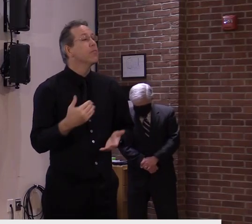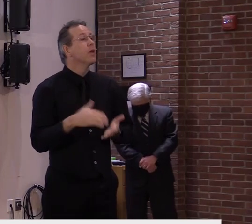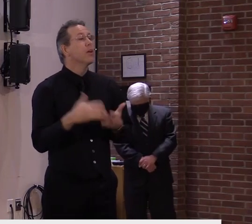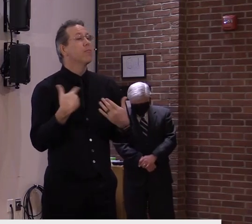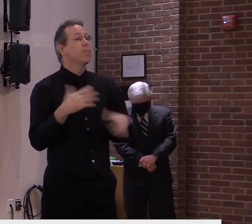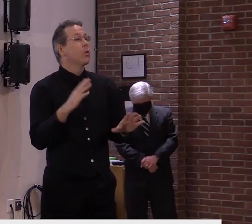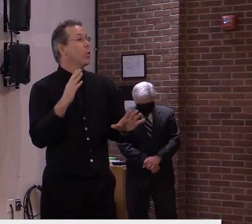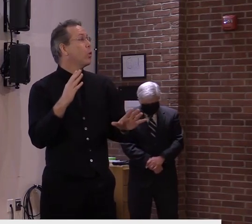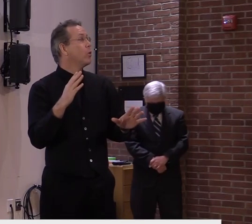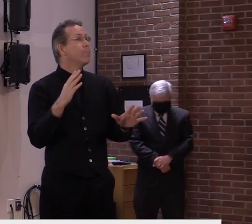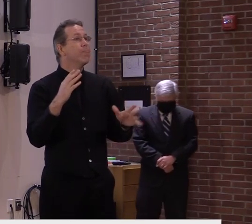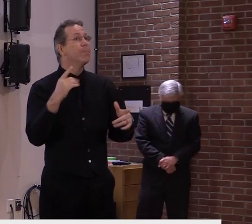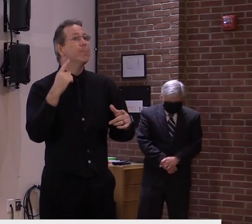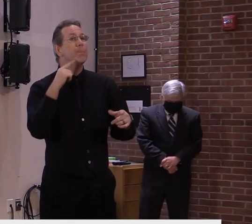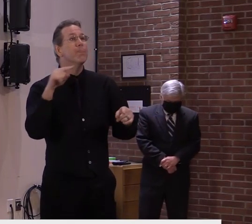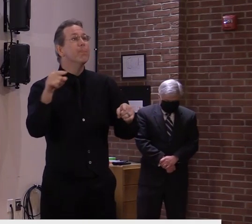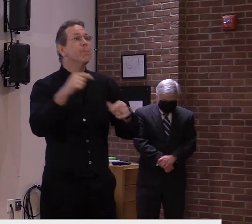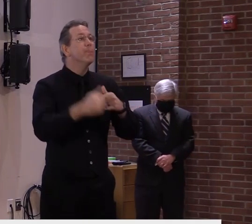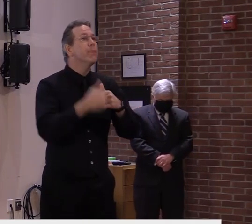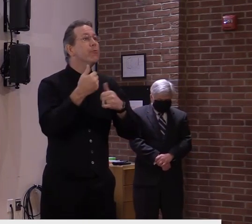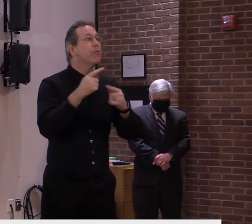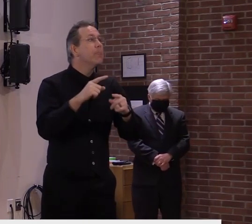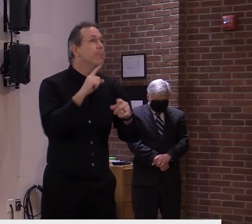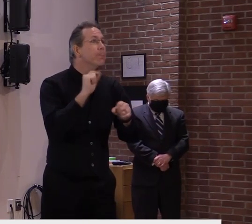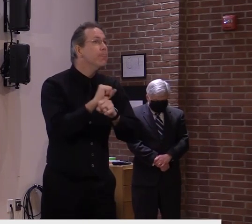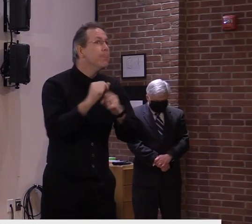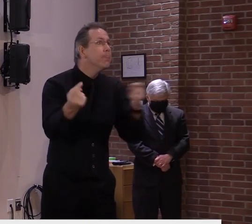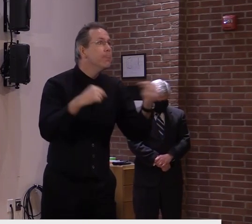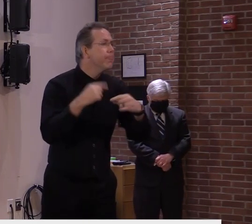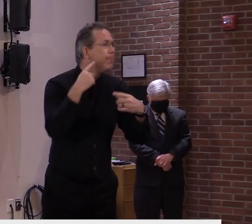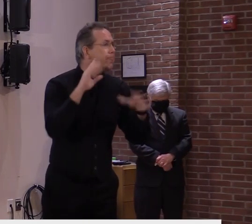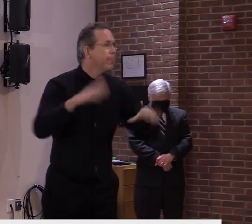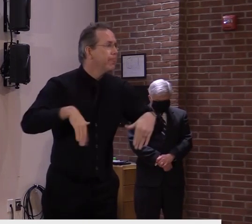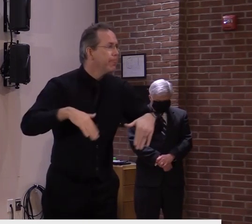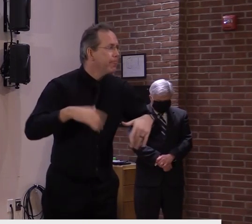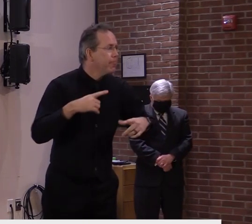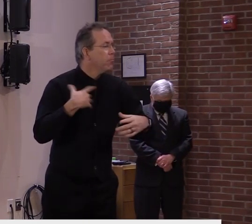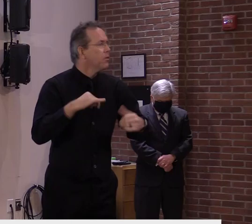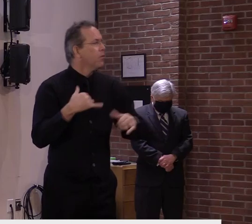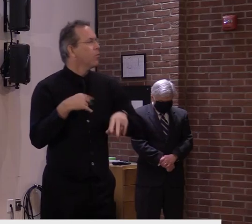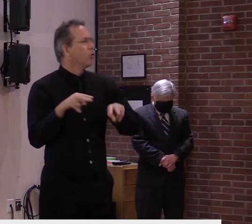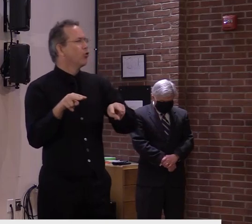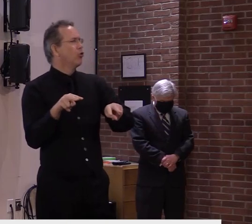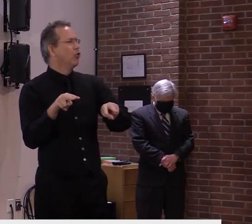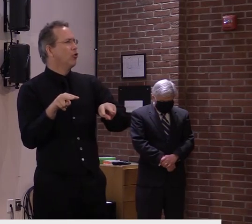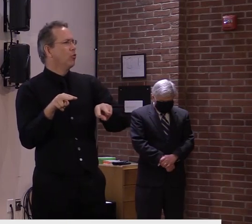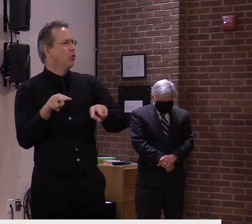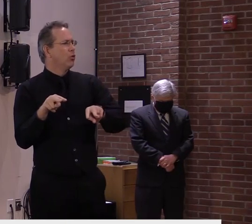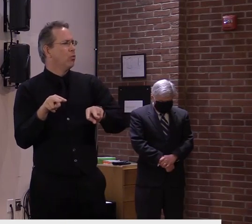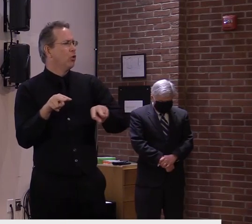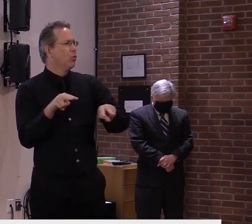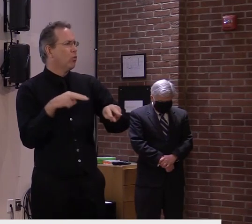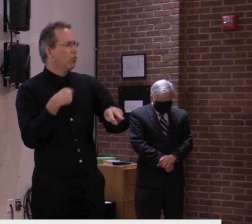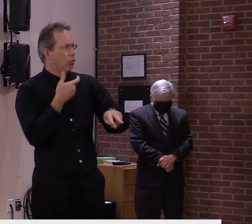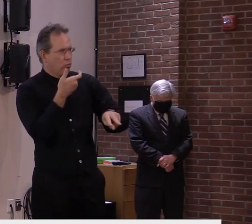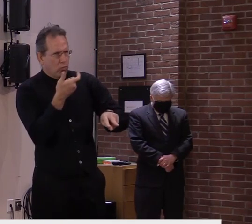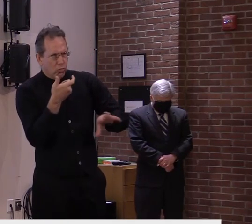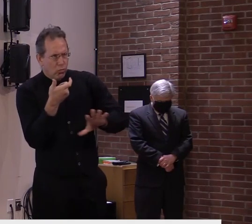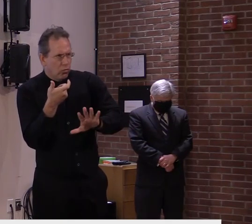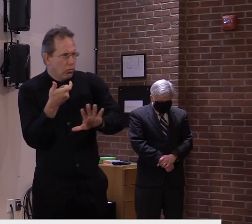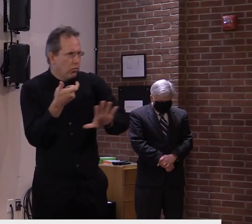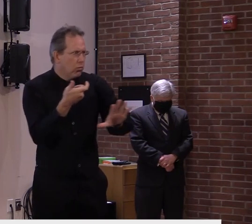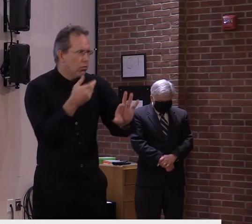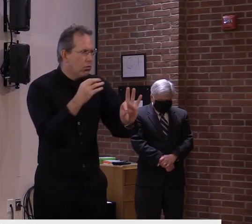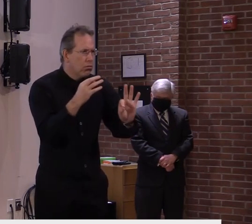here in Vermont. Certainly extra vigilance today through at least the 20th as we continue to monitor national